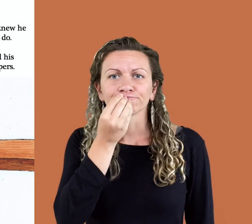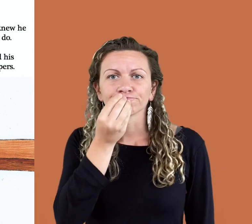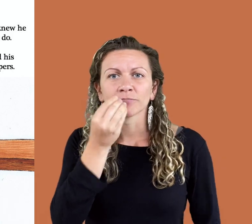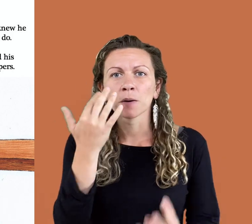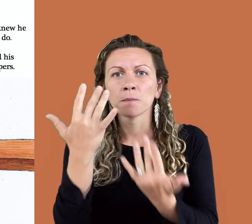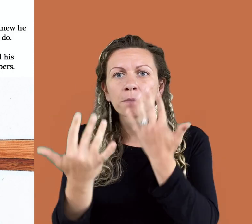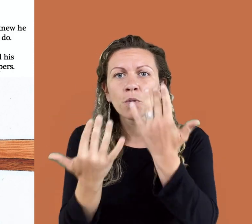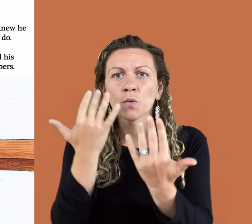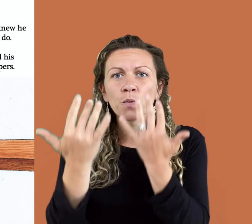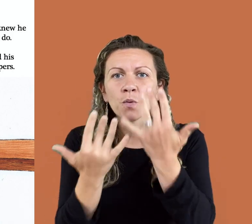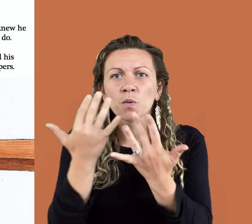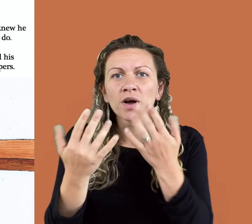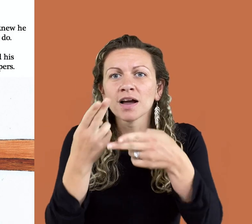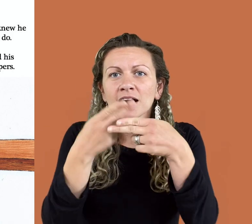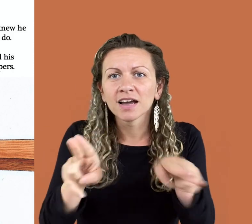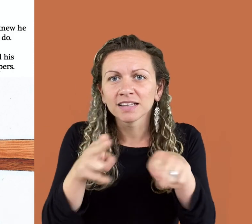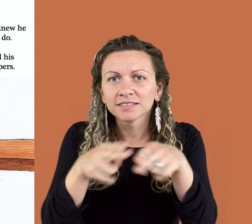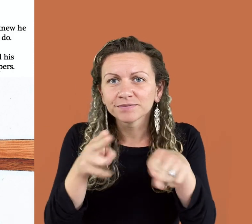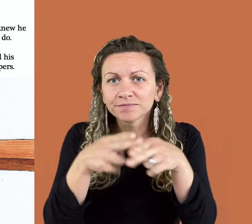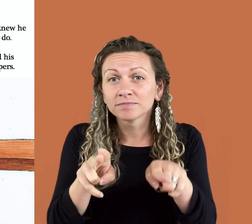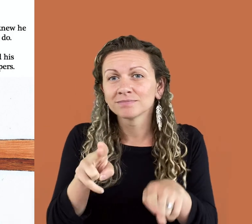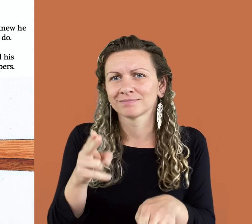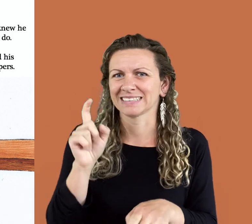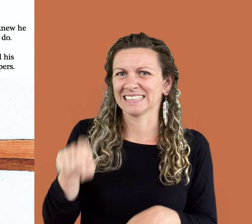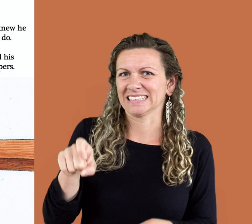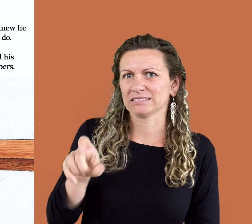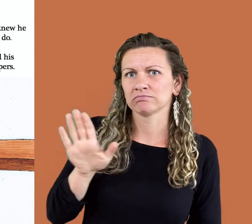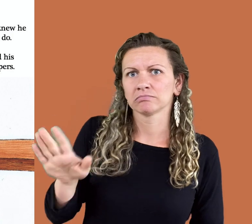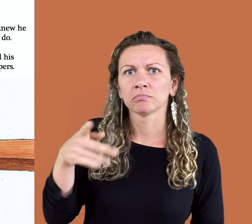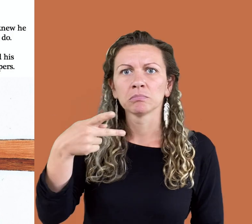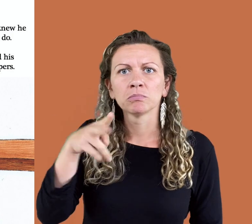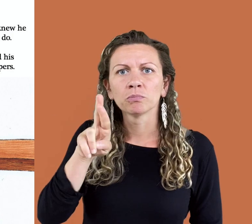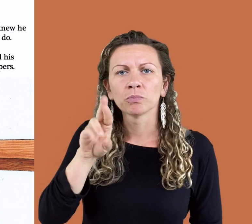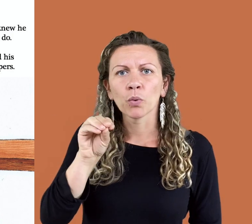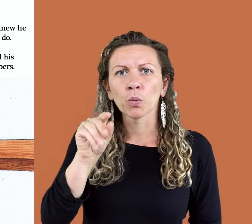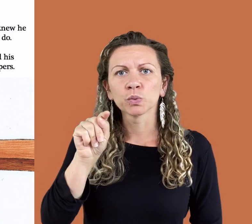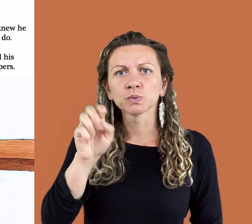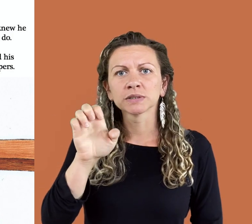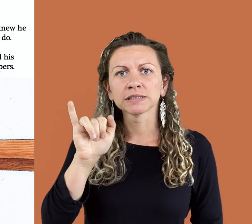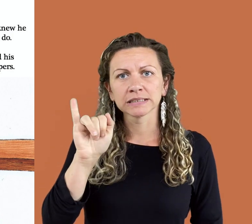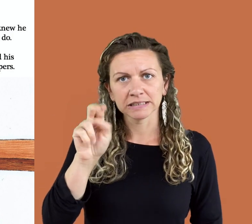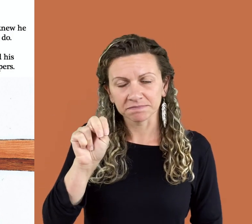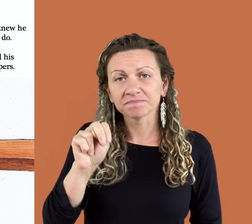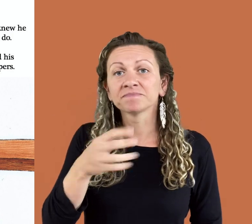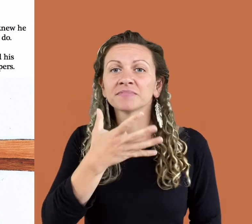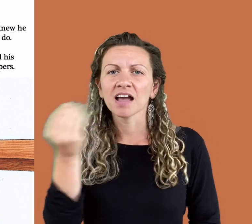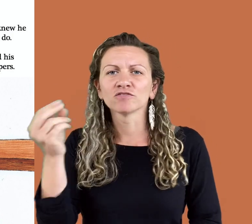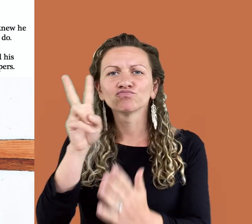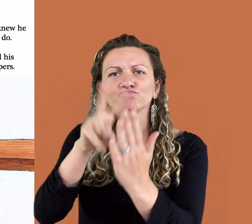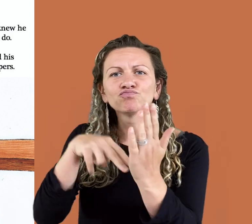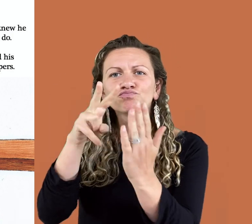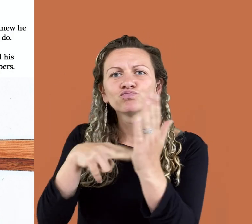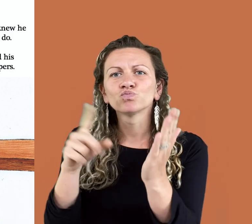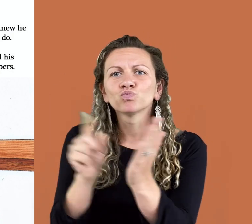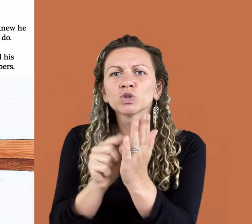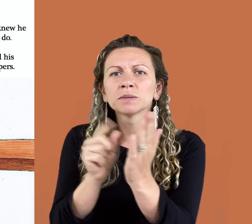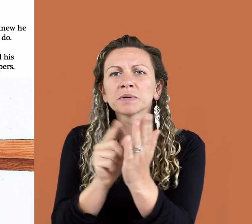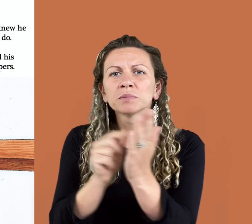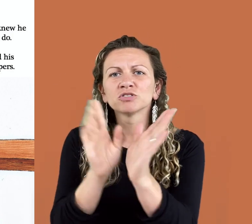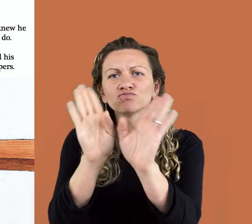He ate a boiled egg to make sure he had his protein. And then he read the